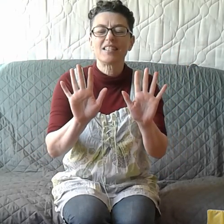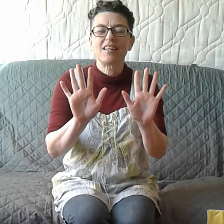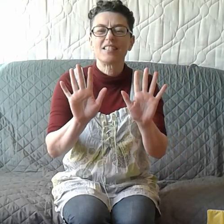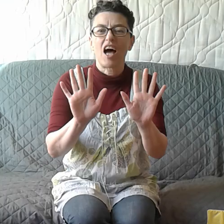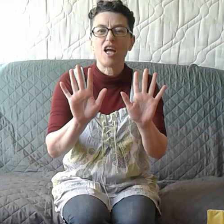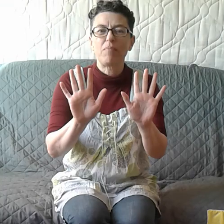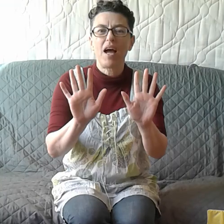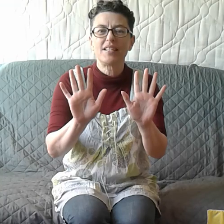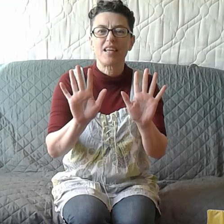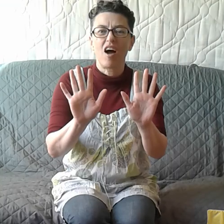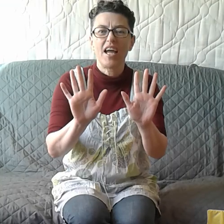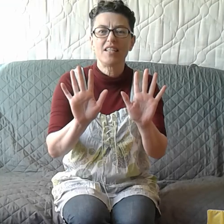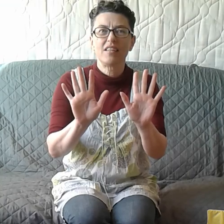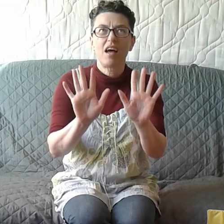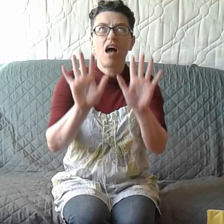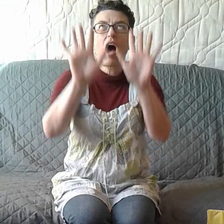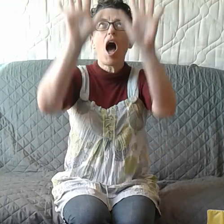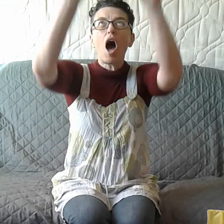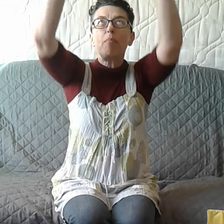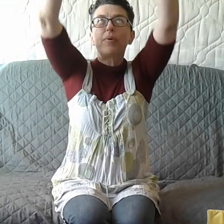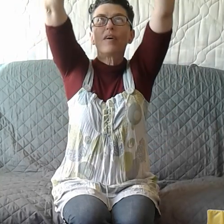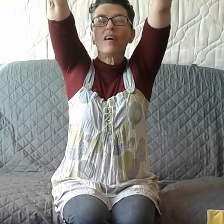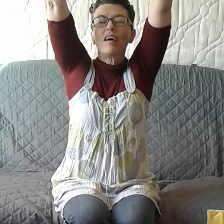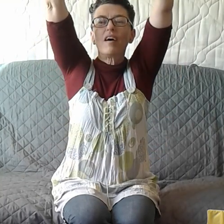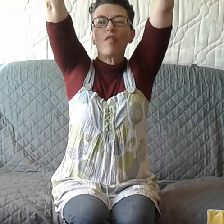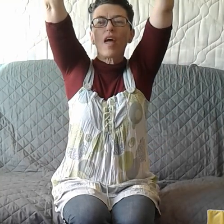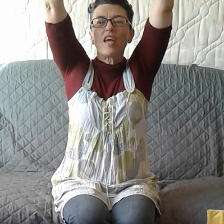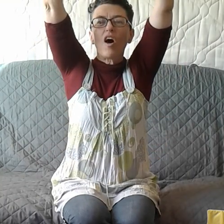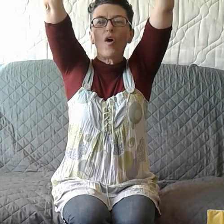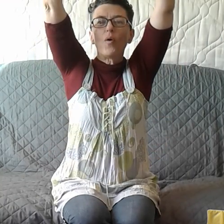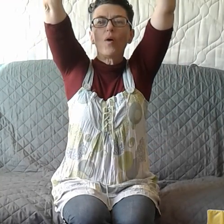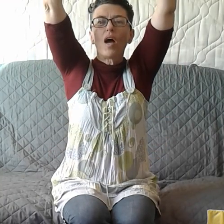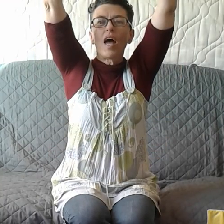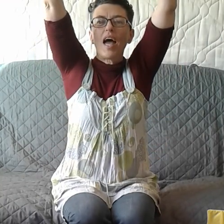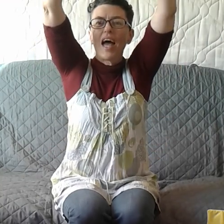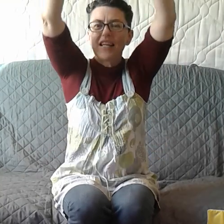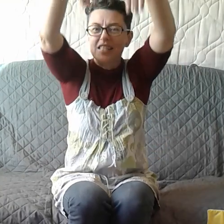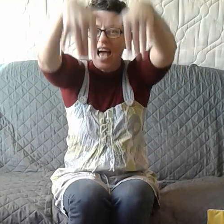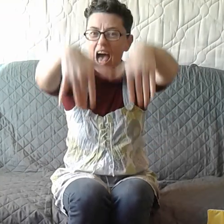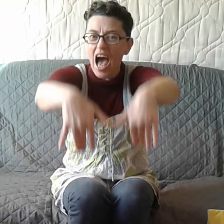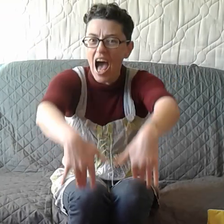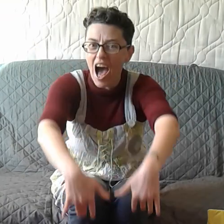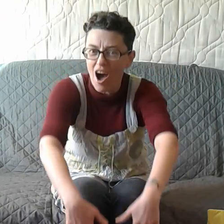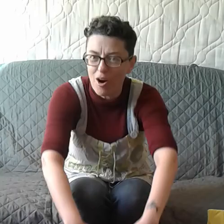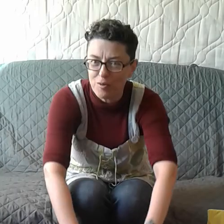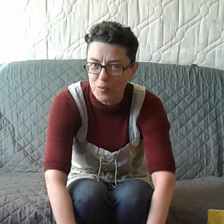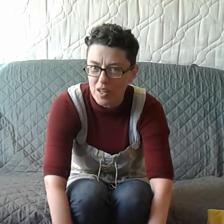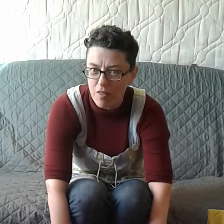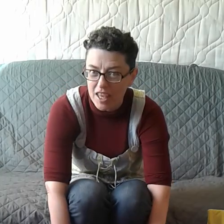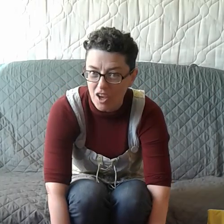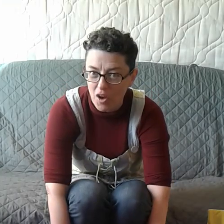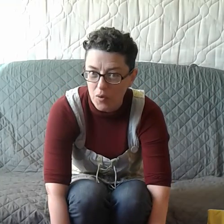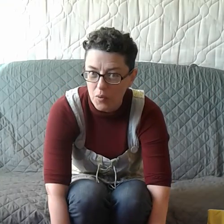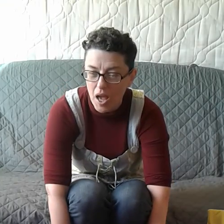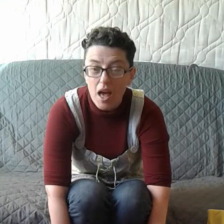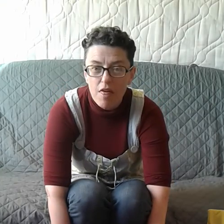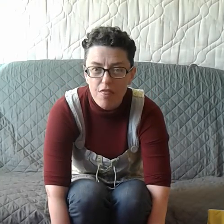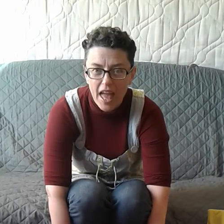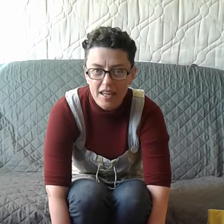side by side. Up, they go. Down, they go. Then